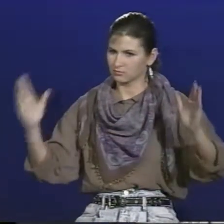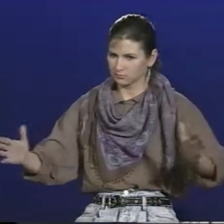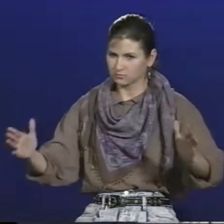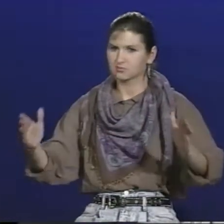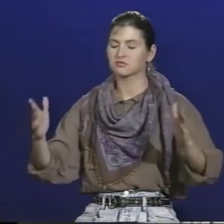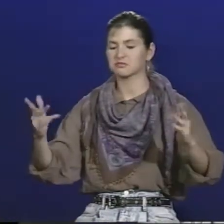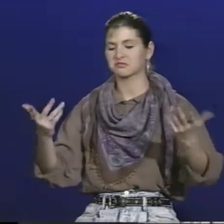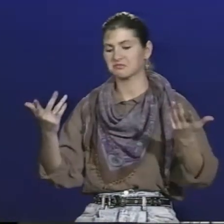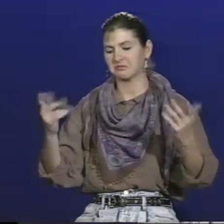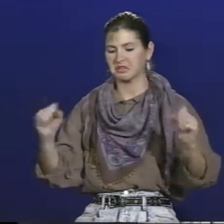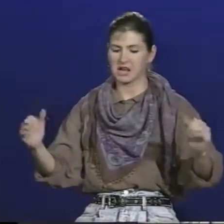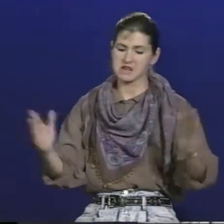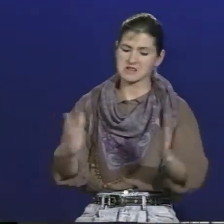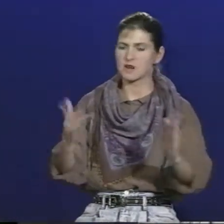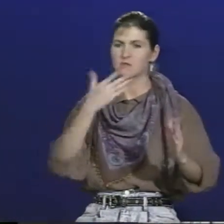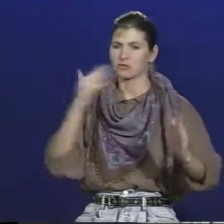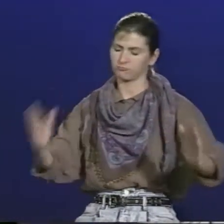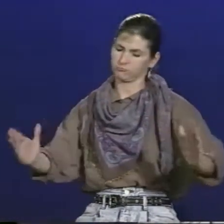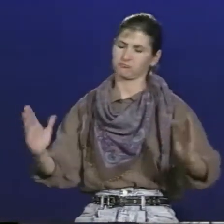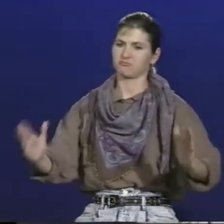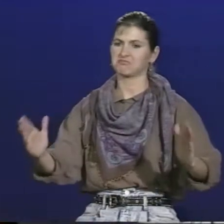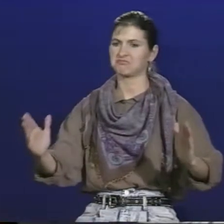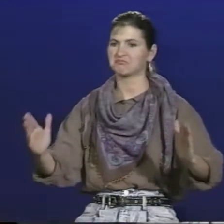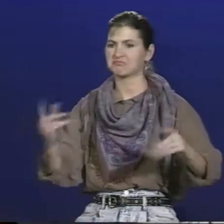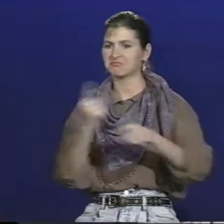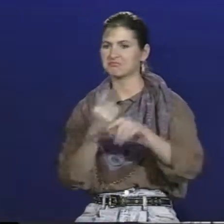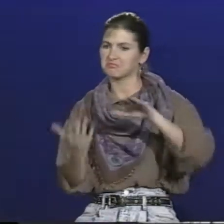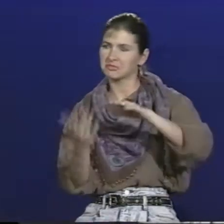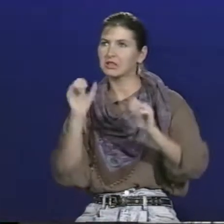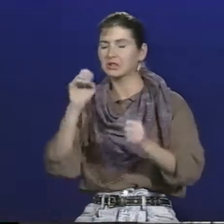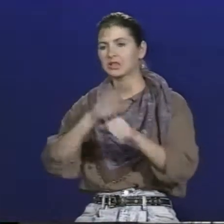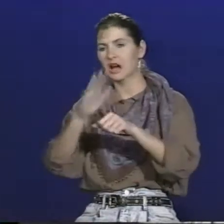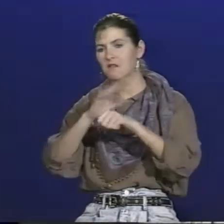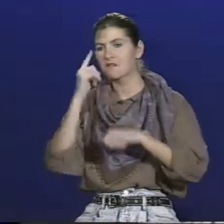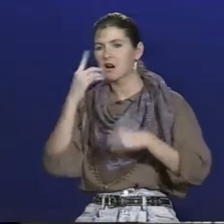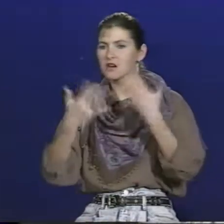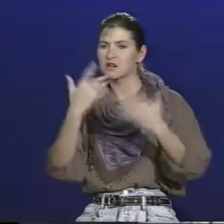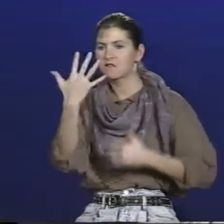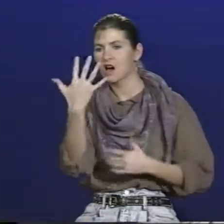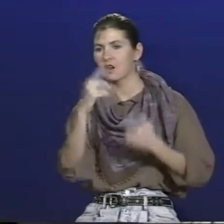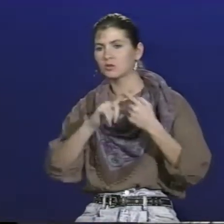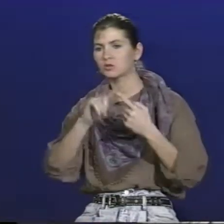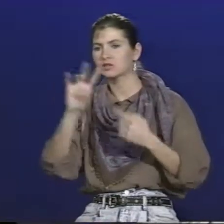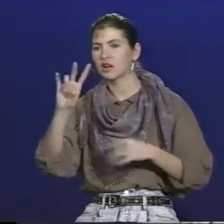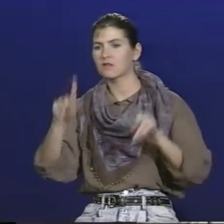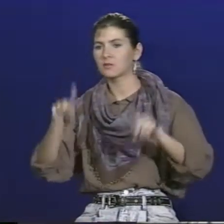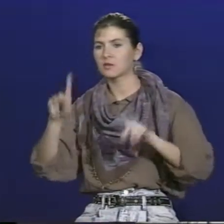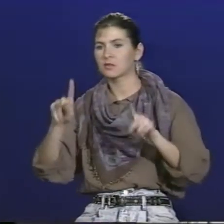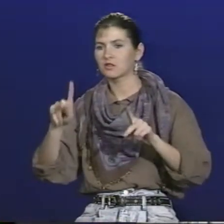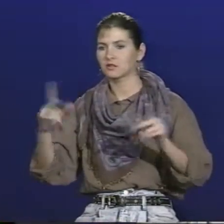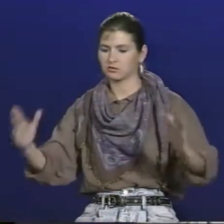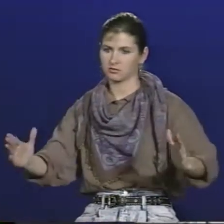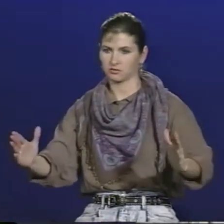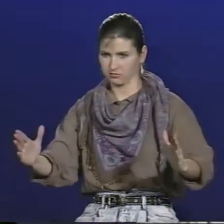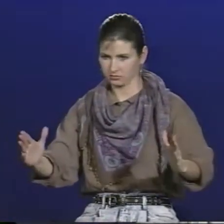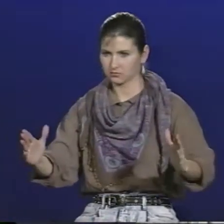What you're going to need is a fresh salmon. Not a small one, rather large one. A fish that could feed five to seven people.